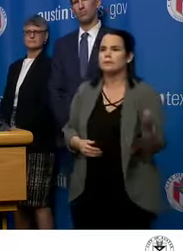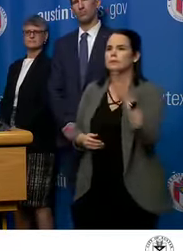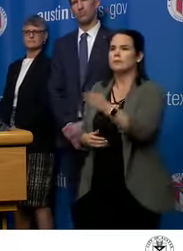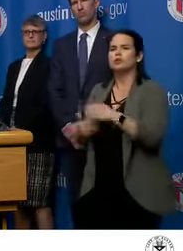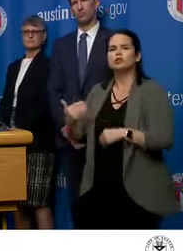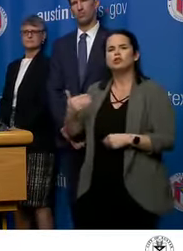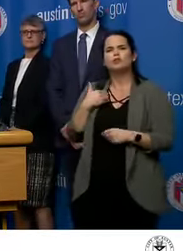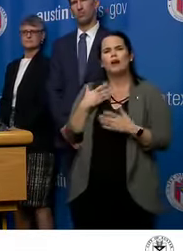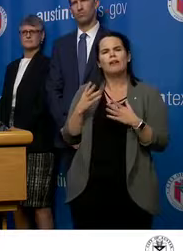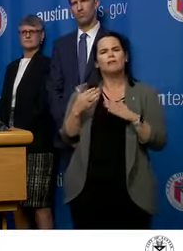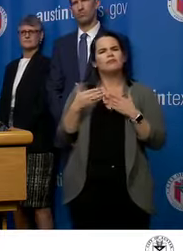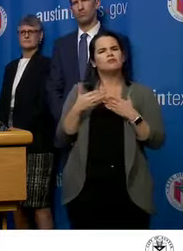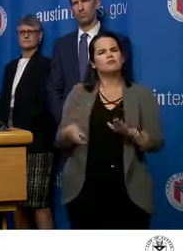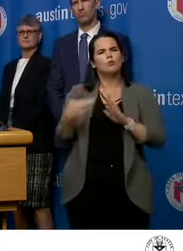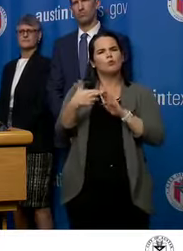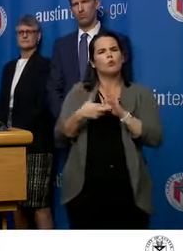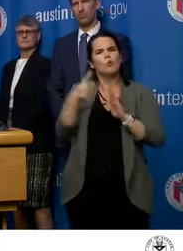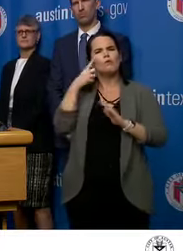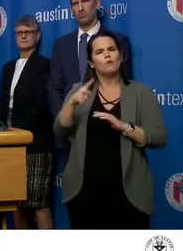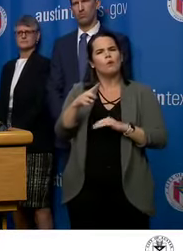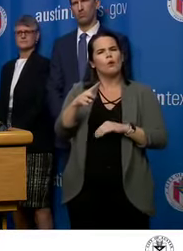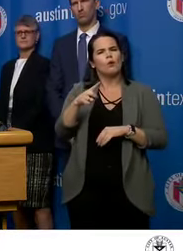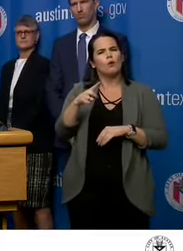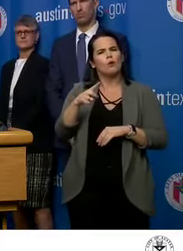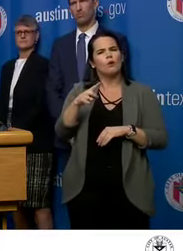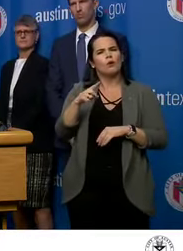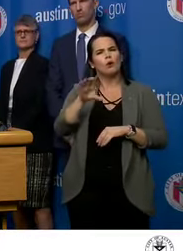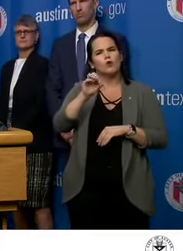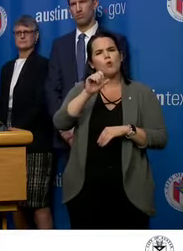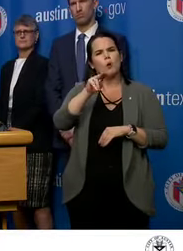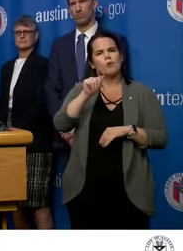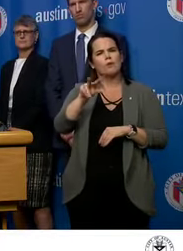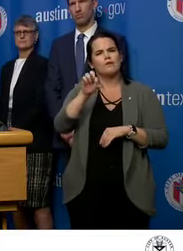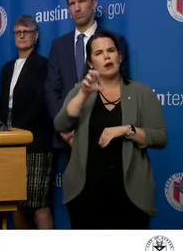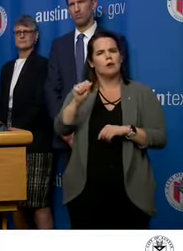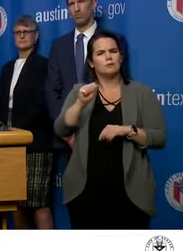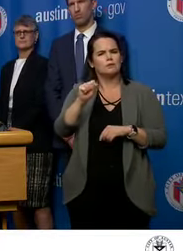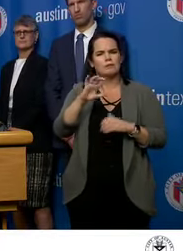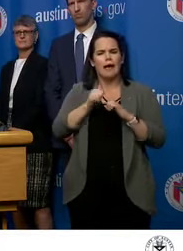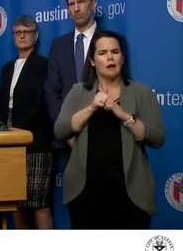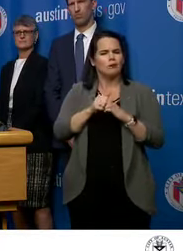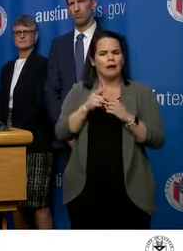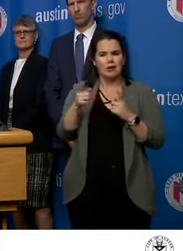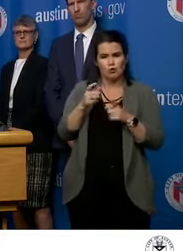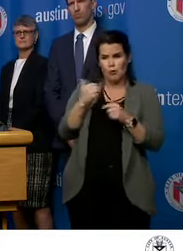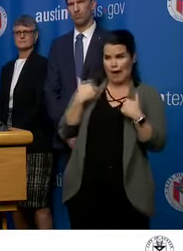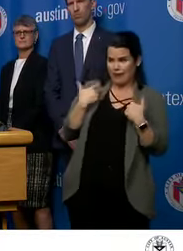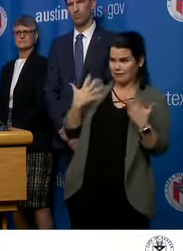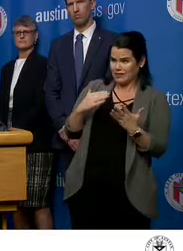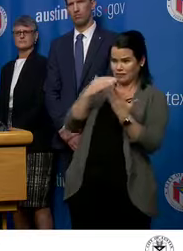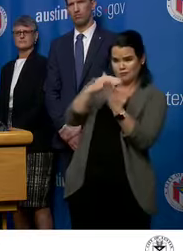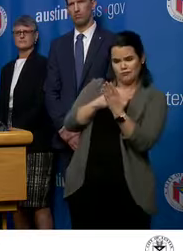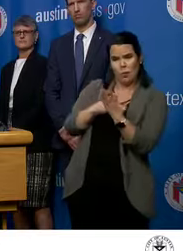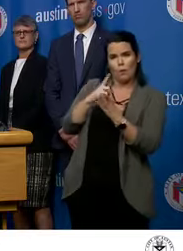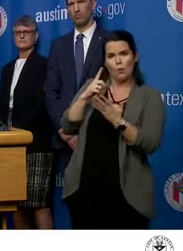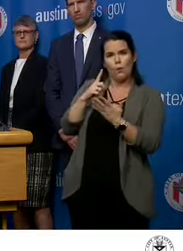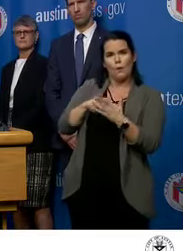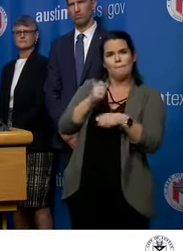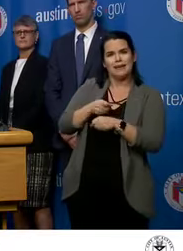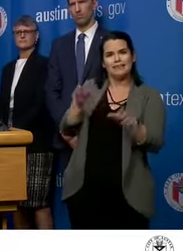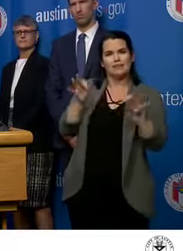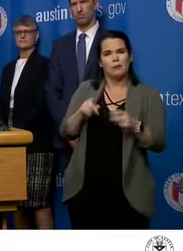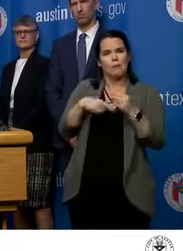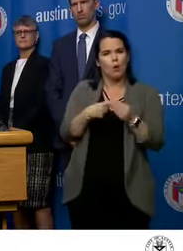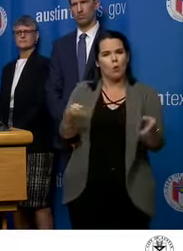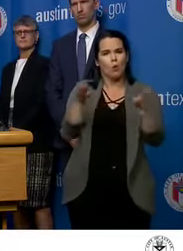in what would lead to, you know, closing city offices, shutting down south by closing schools? Has that been created yet? Uh,